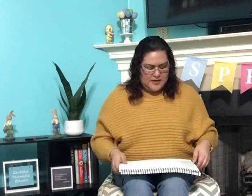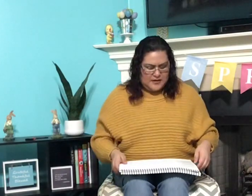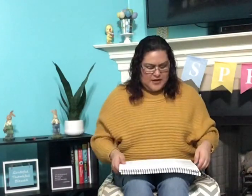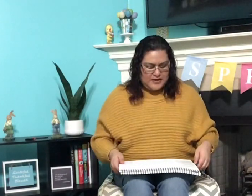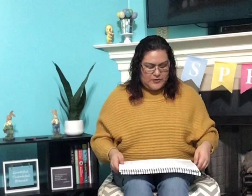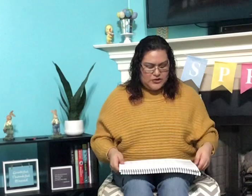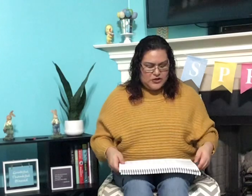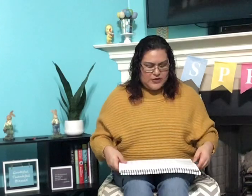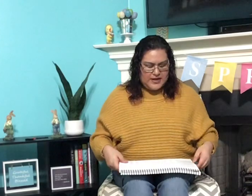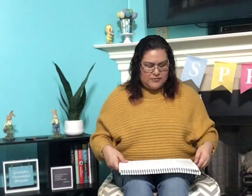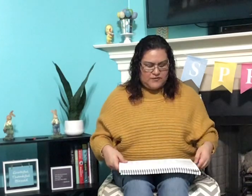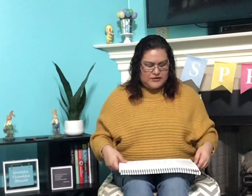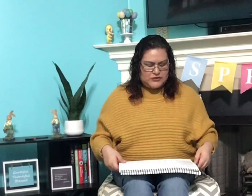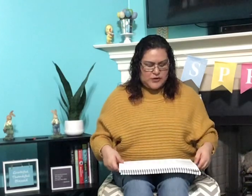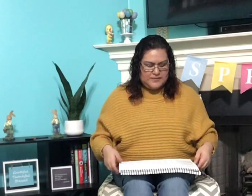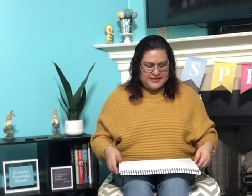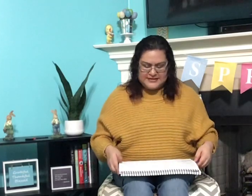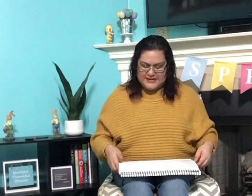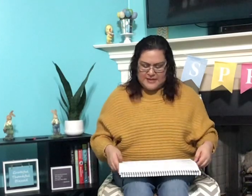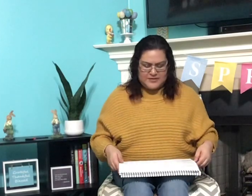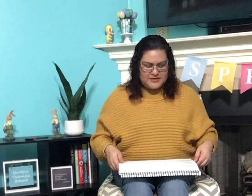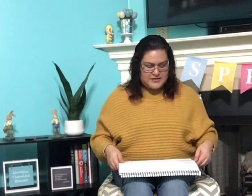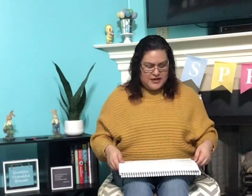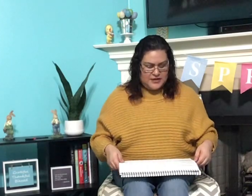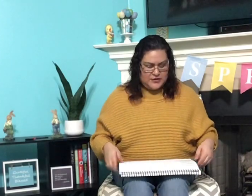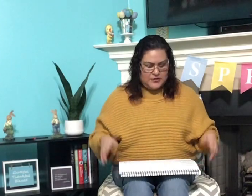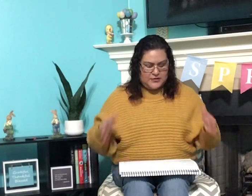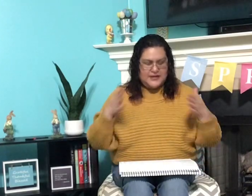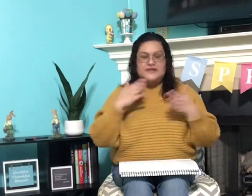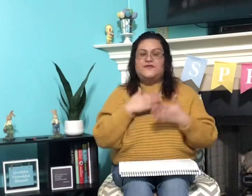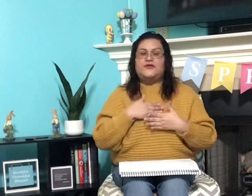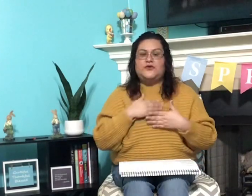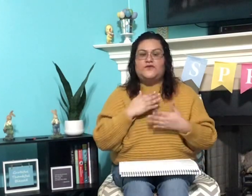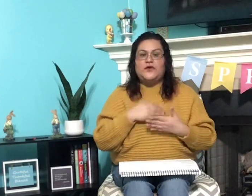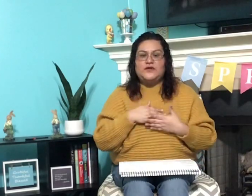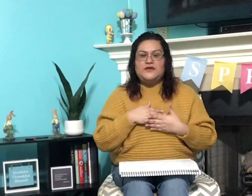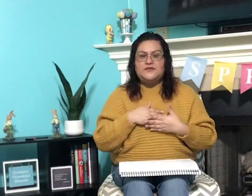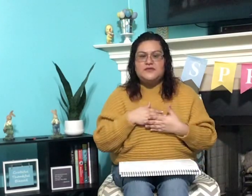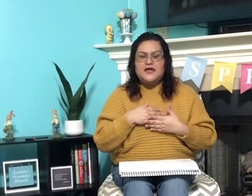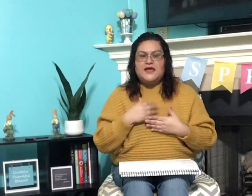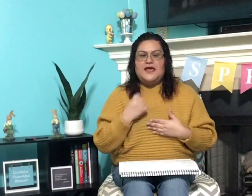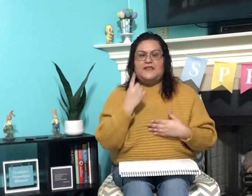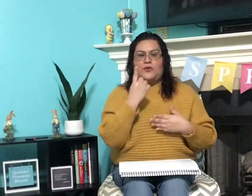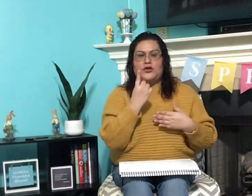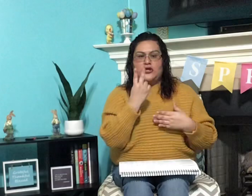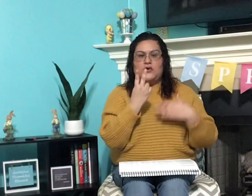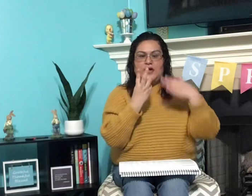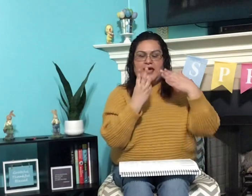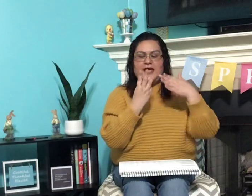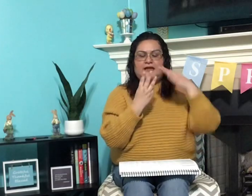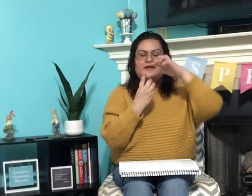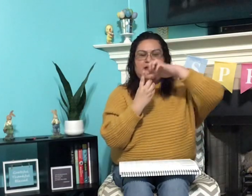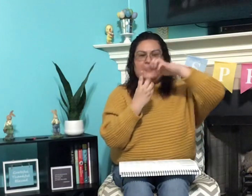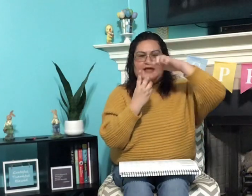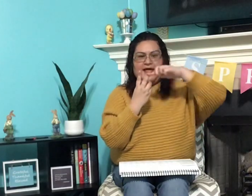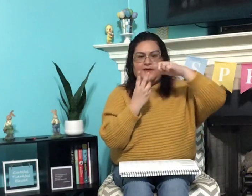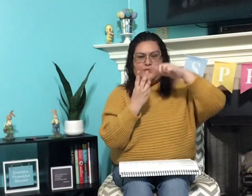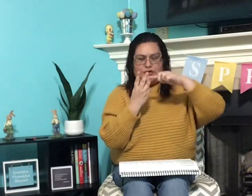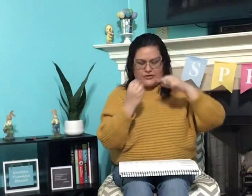Okay, now we're going to go ahead and move on to our blending. I'm going to say the individual phonemes, and then we're going to go ahead and put those